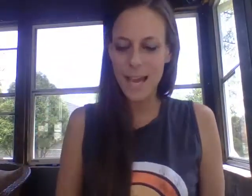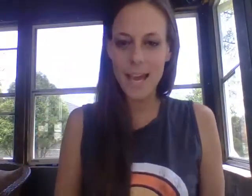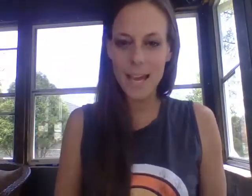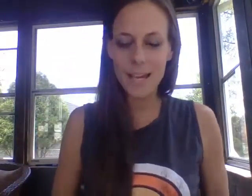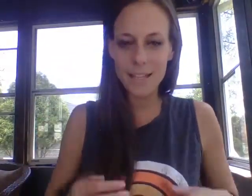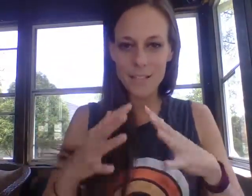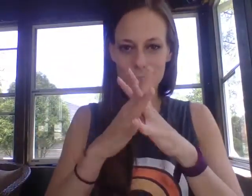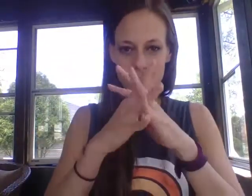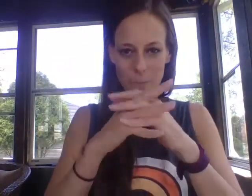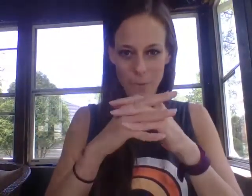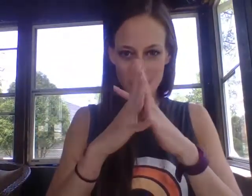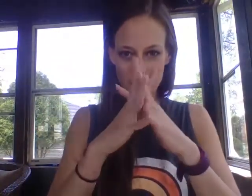and football